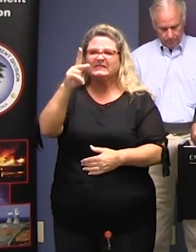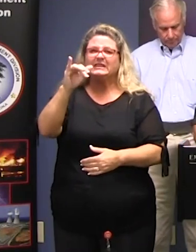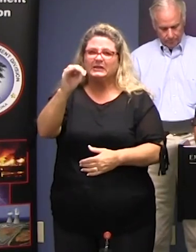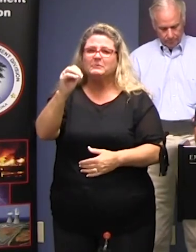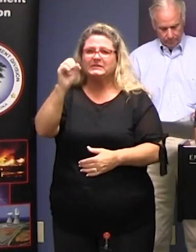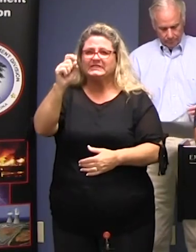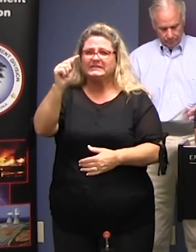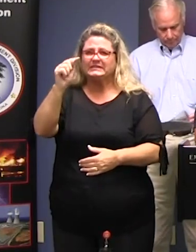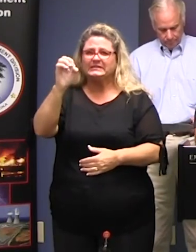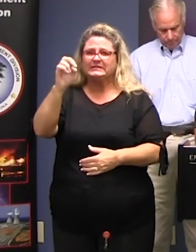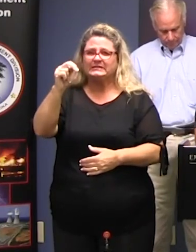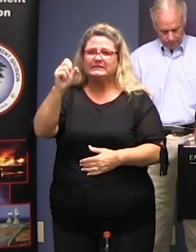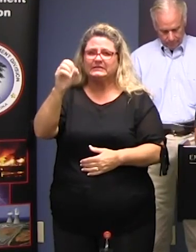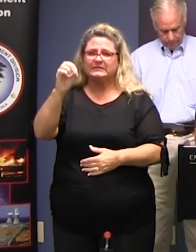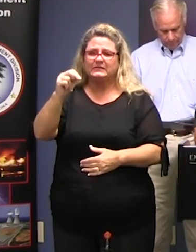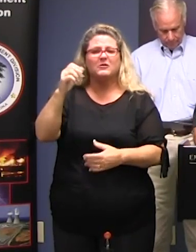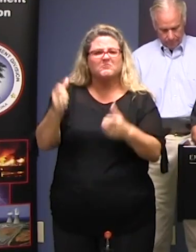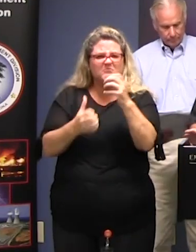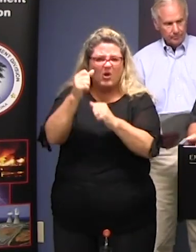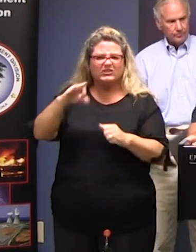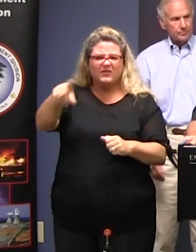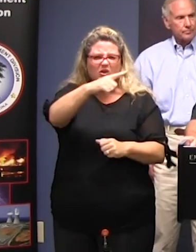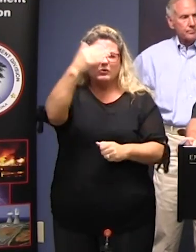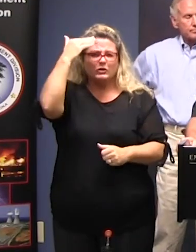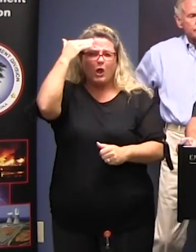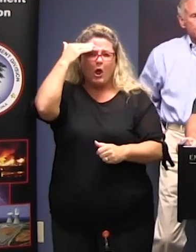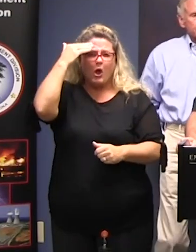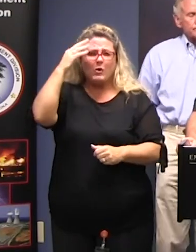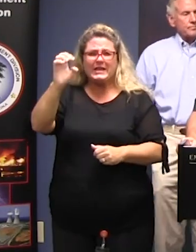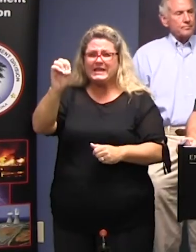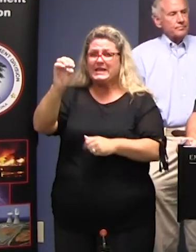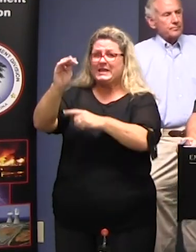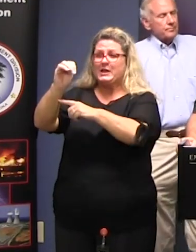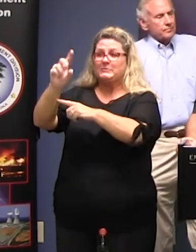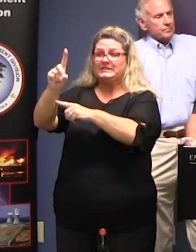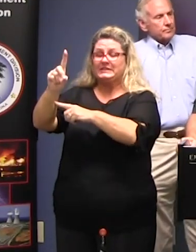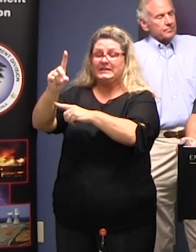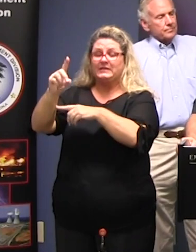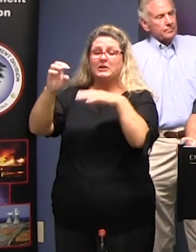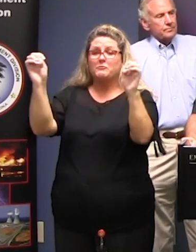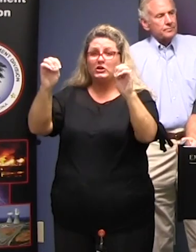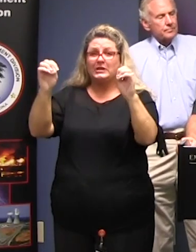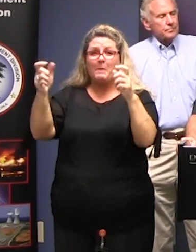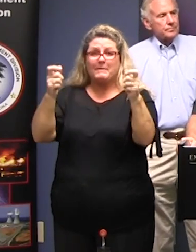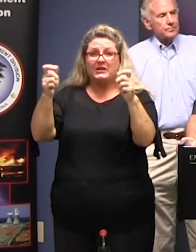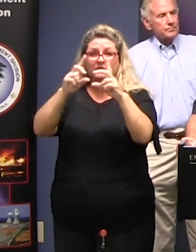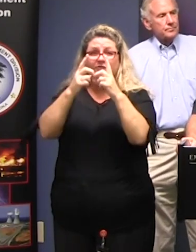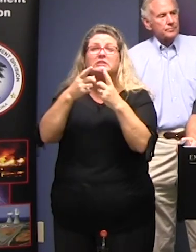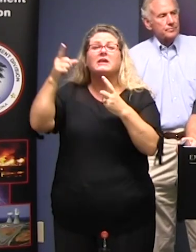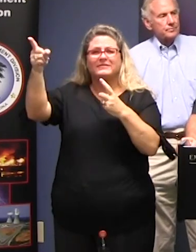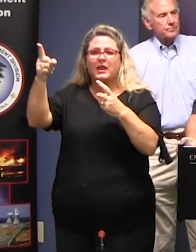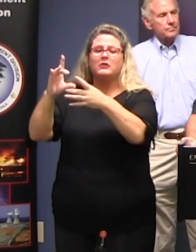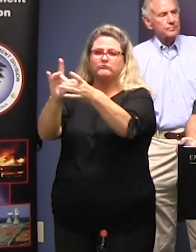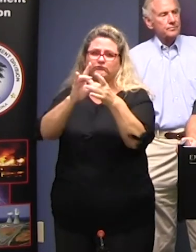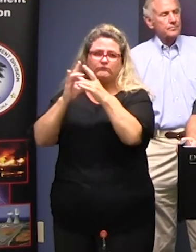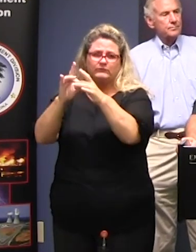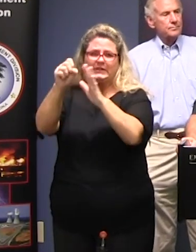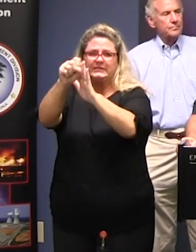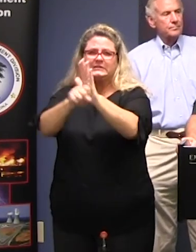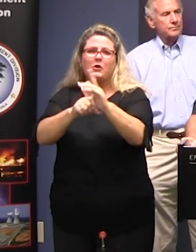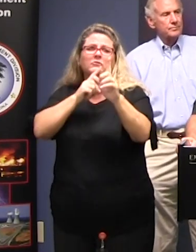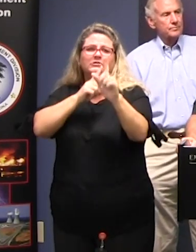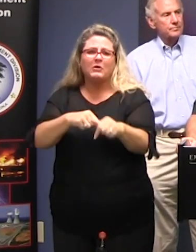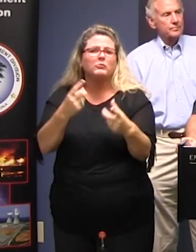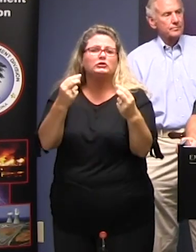division and I think most of you know that EMD state emergency management division is responsible for coordinating the state response